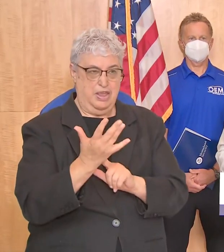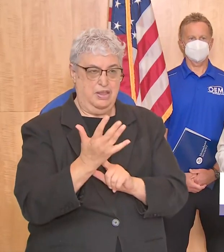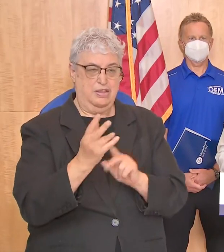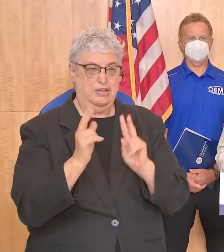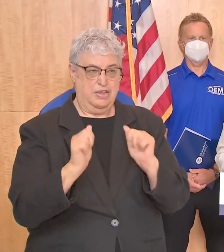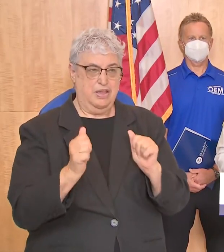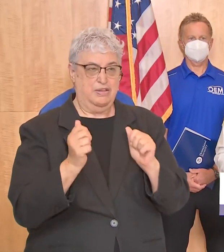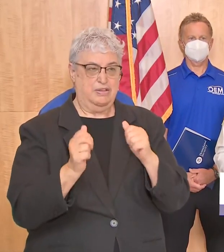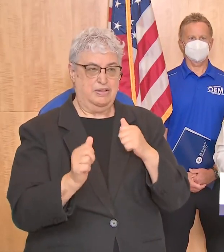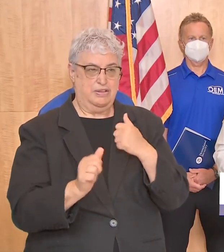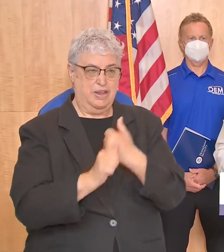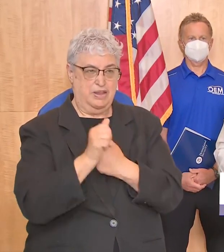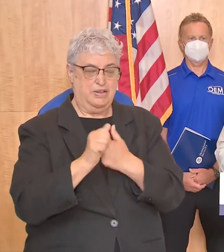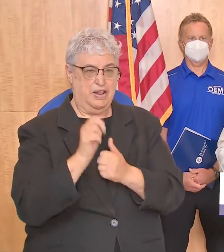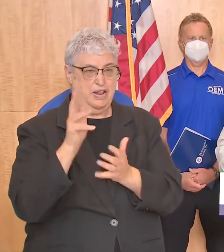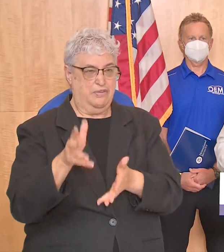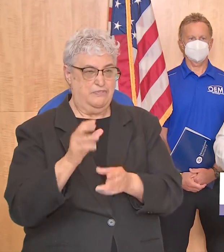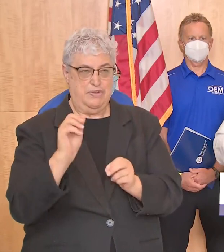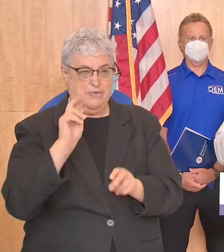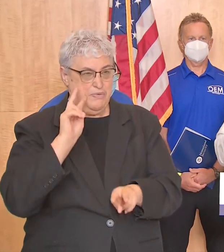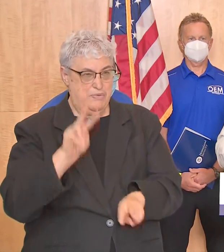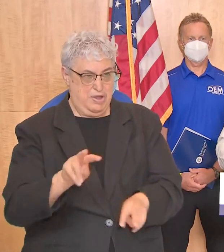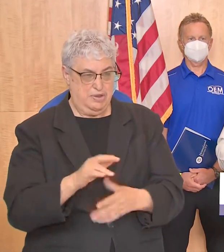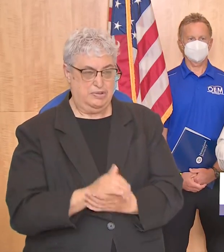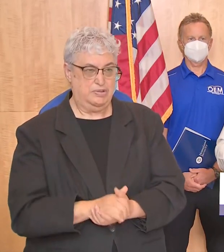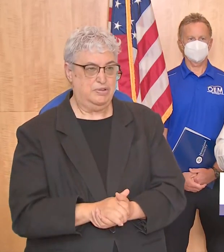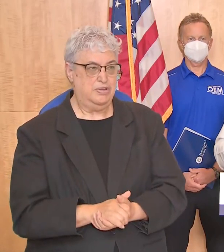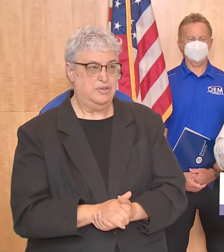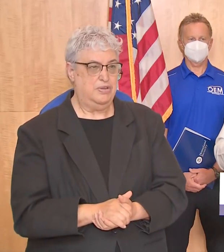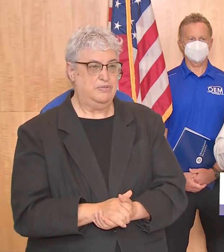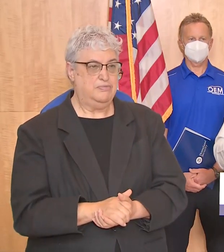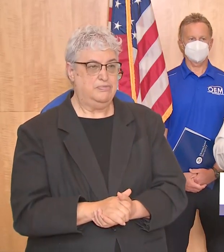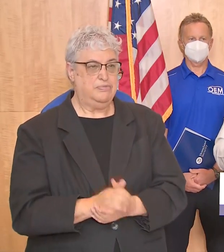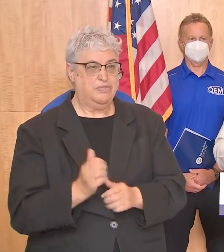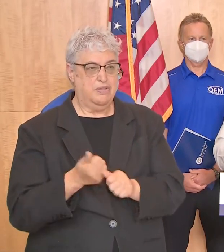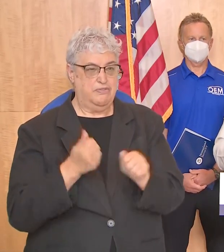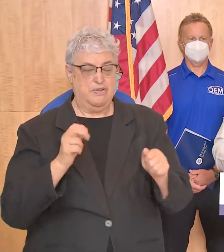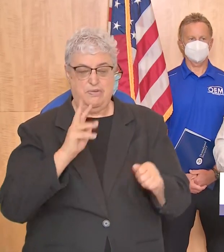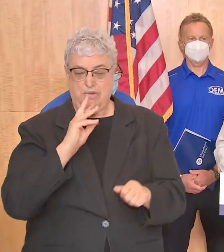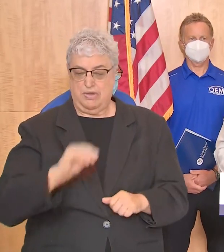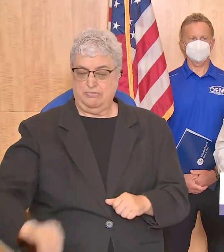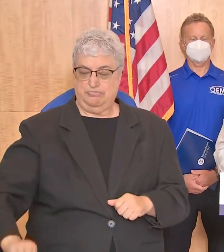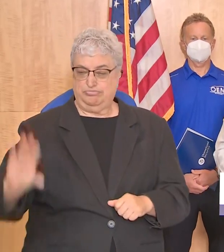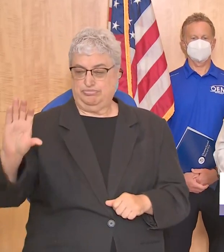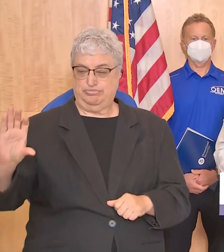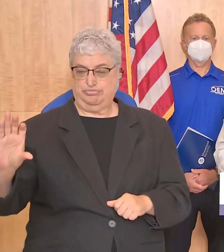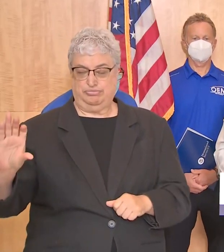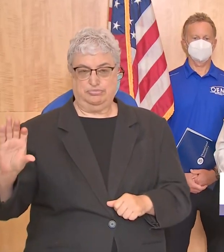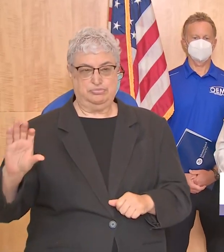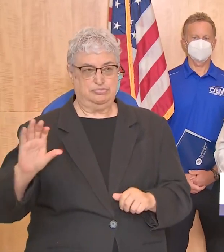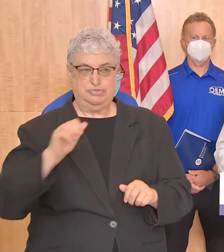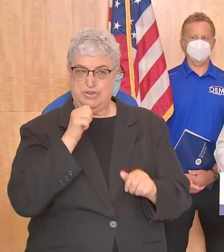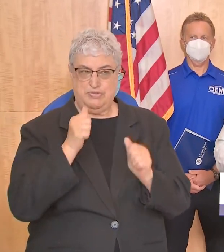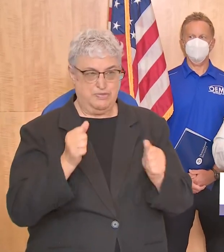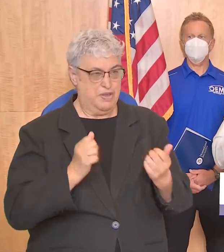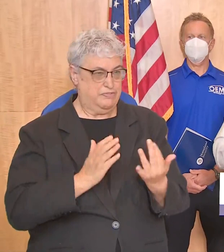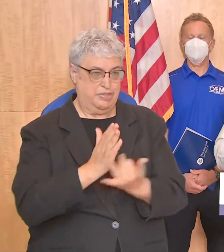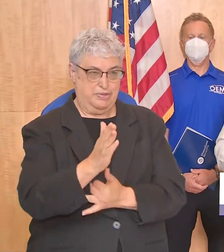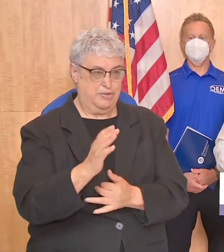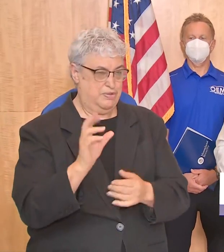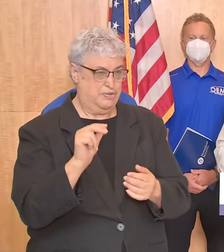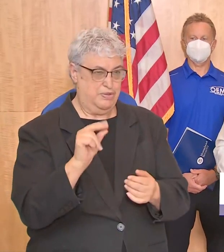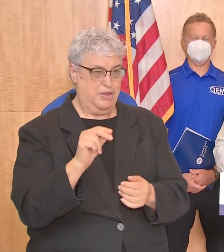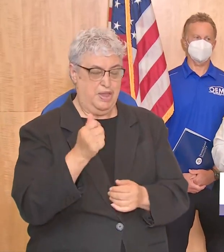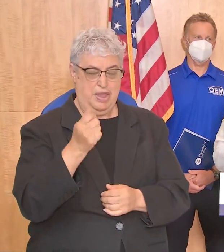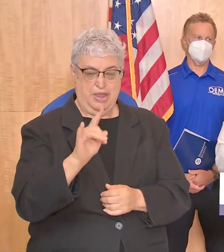are very dangerous if they're left unattended stay away from flooded roadways if we get uh heavier rains in certain areas as